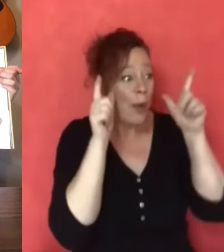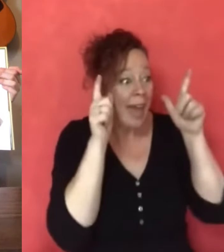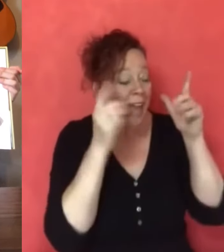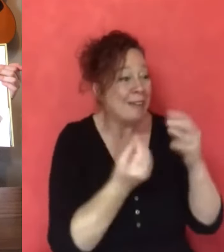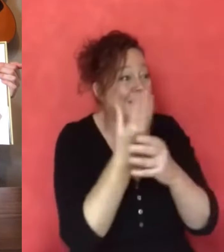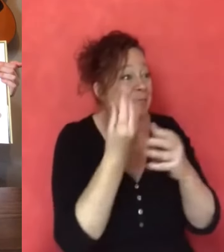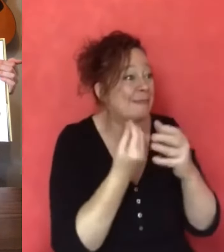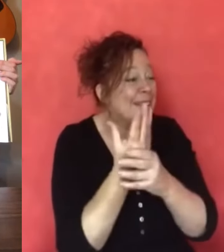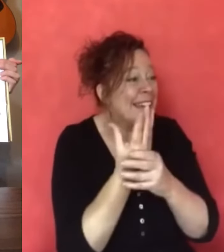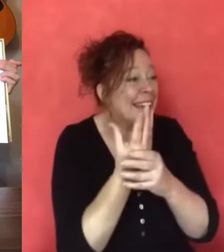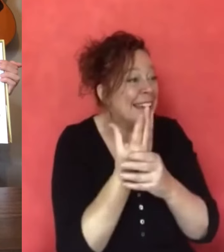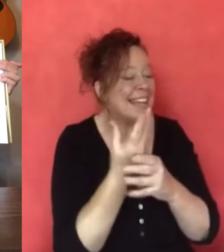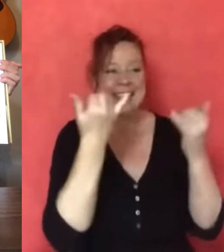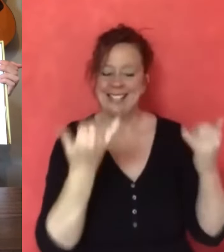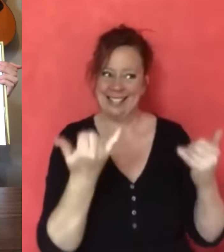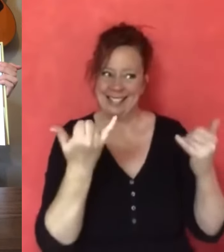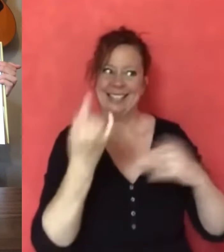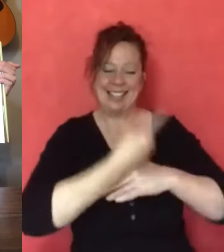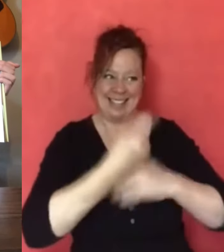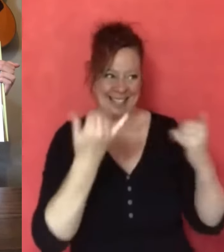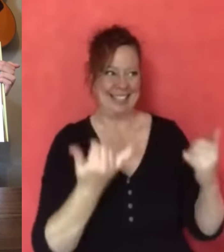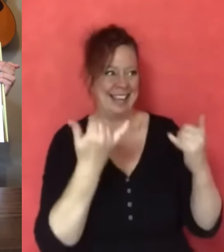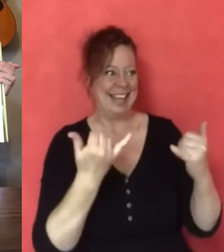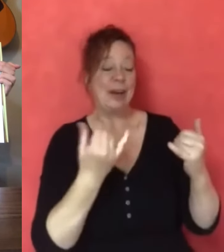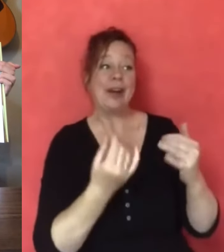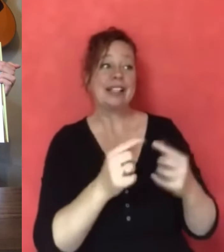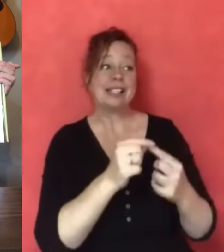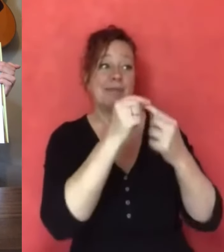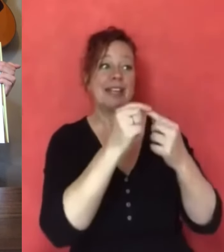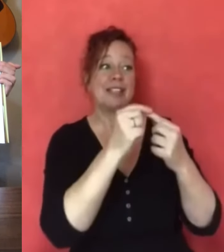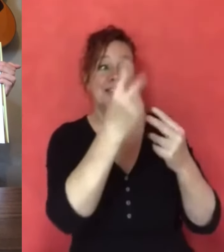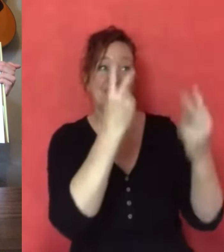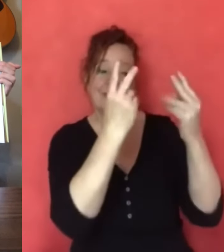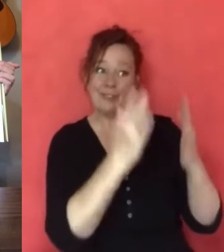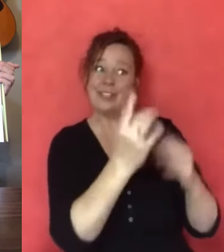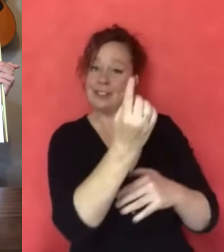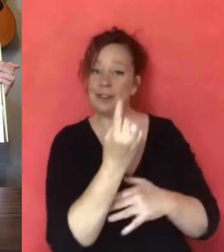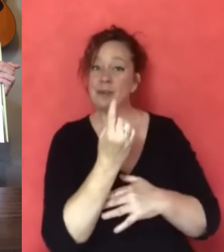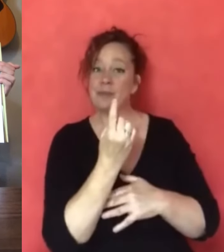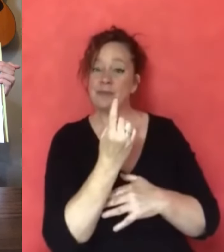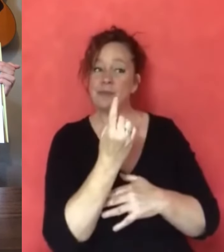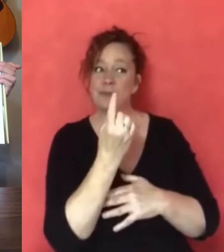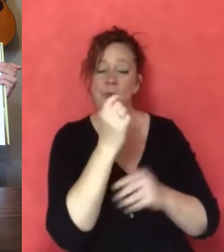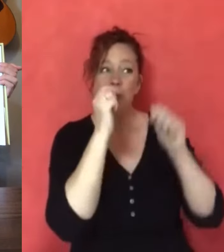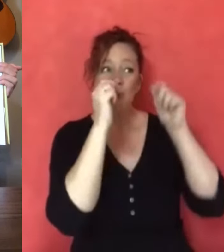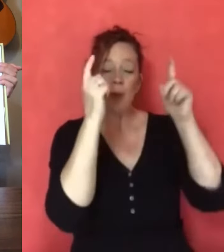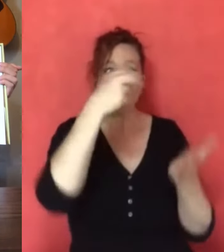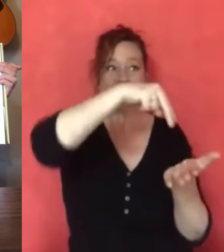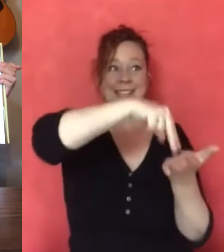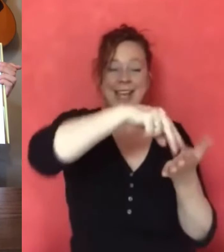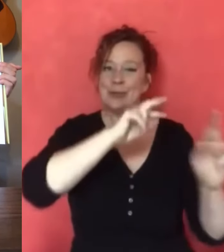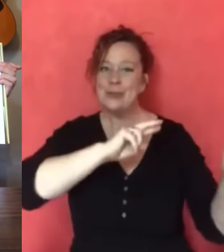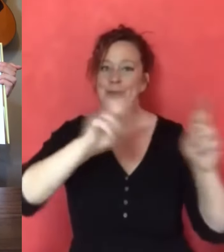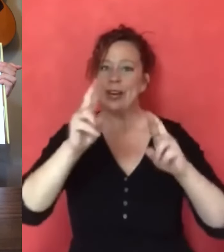Wake up! It's spring. Today's the day. A special guest is on the way. Rise and